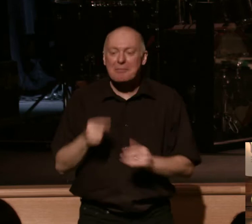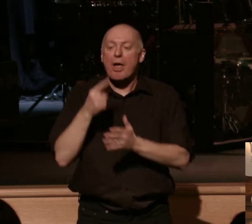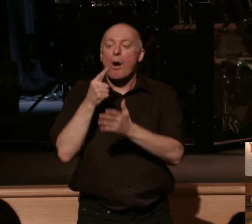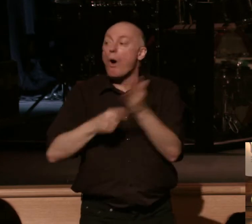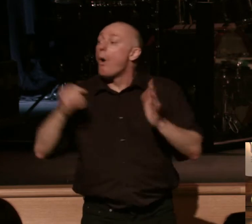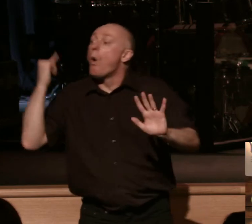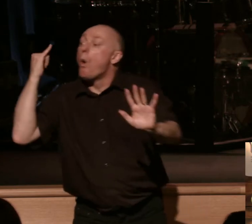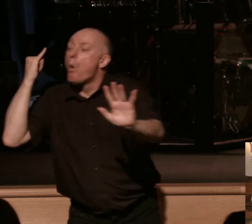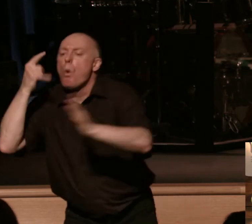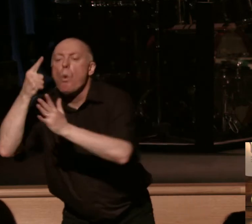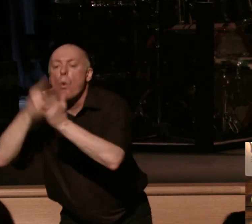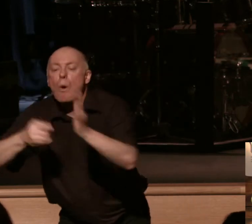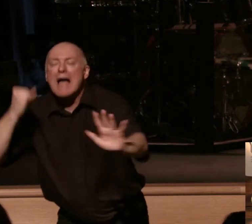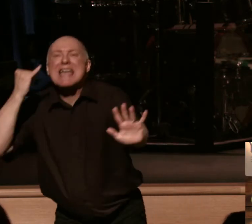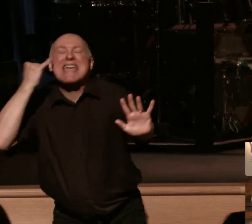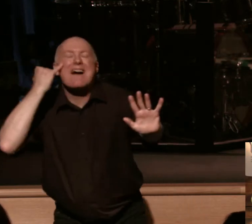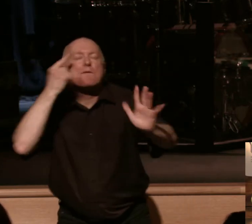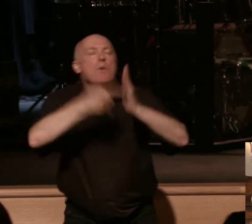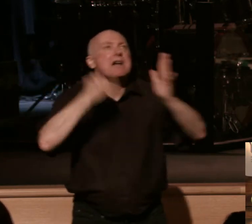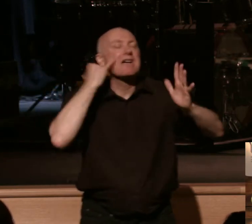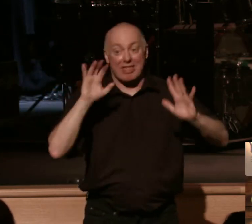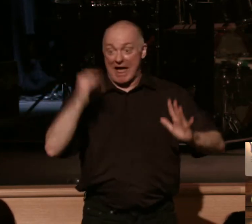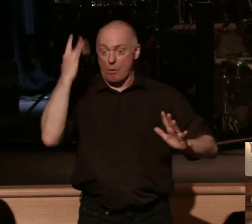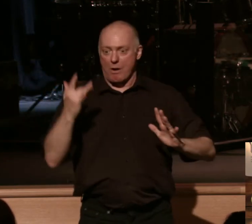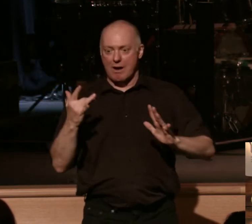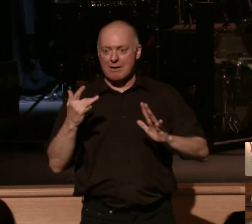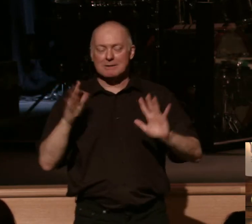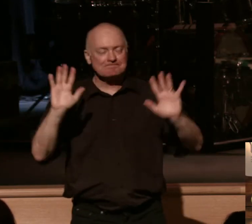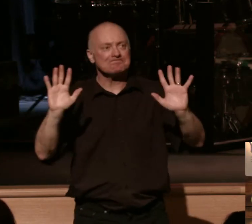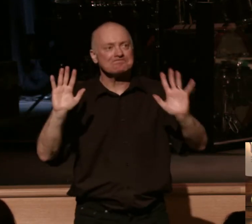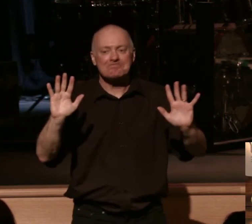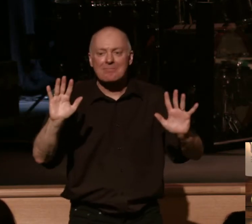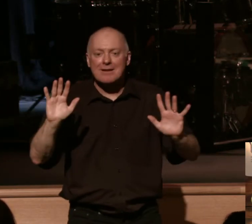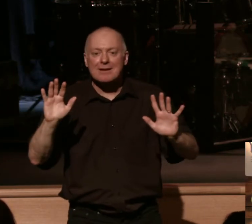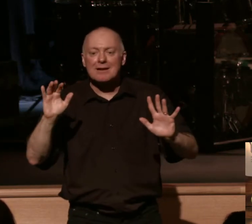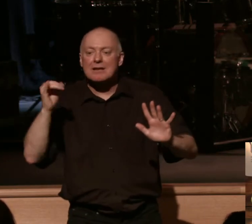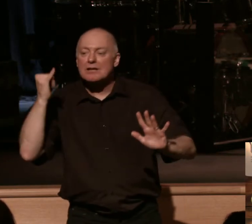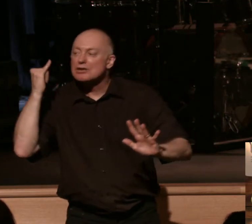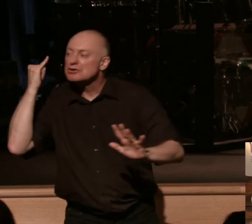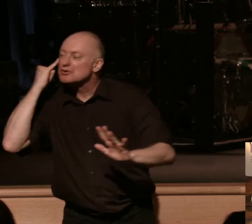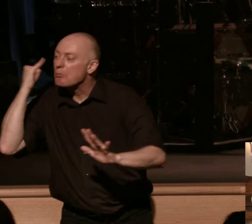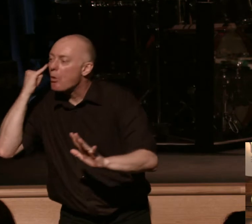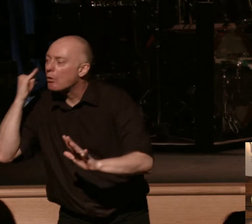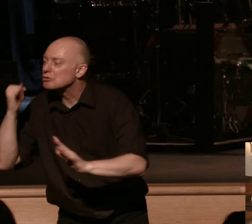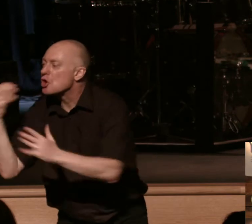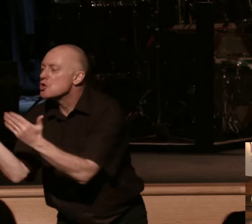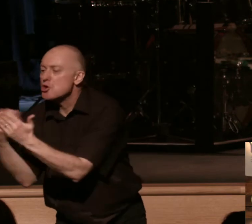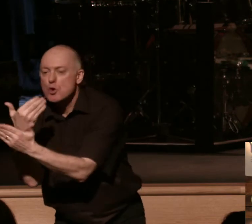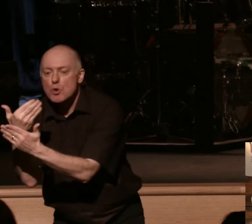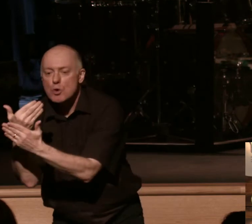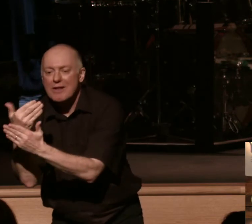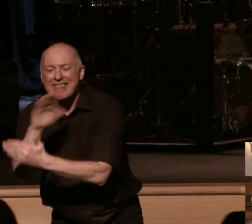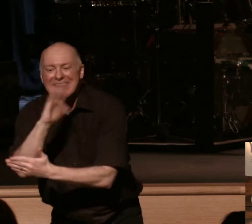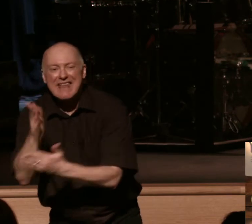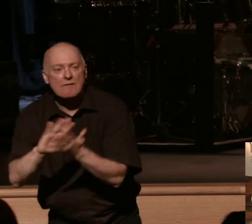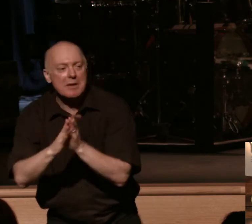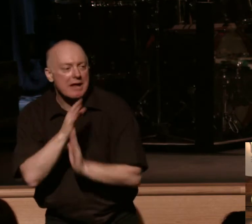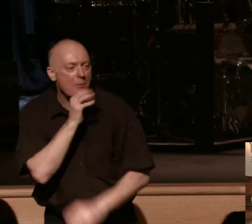this series is so glorious and so exciting. What if there was a new that never actually got old? Like,